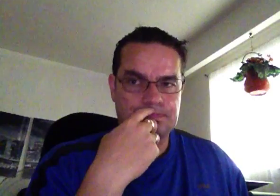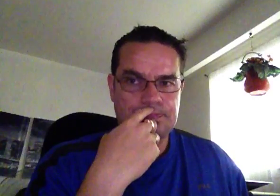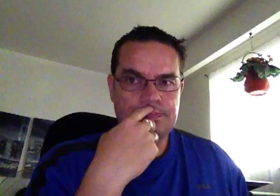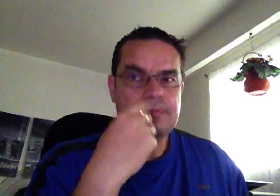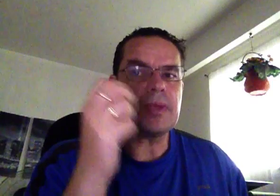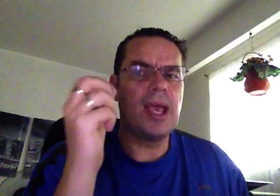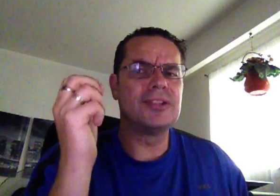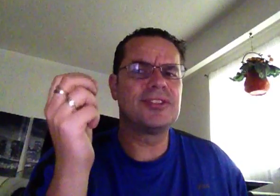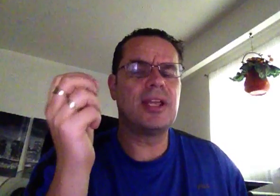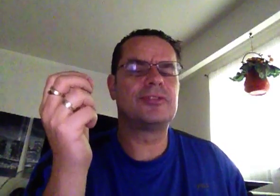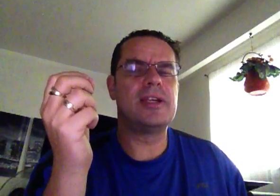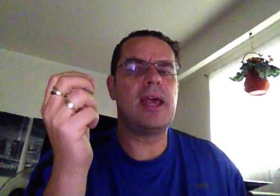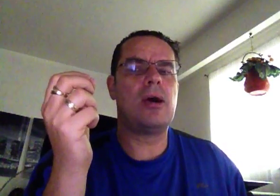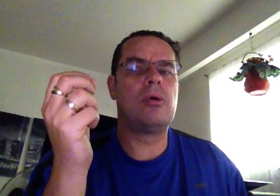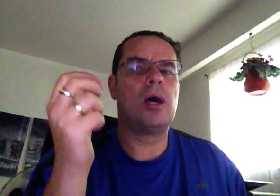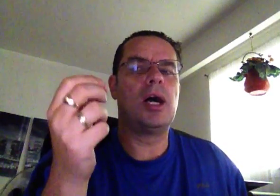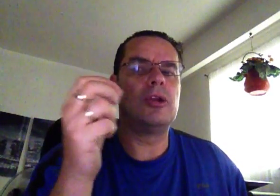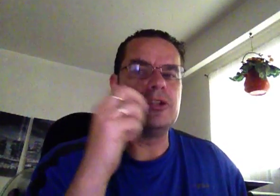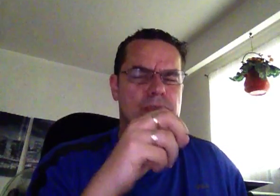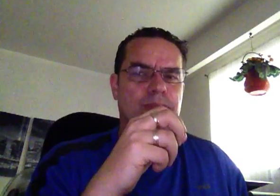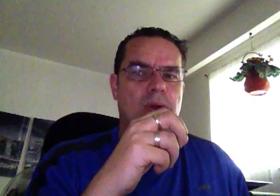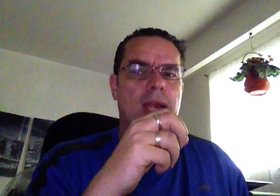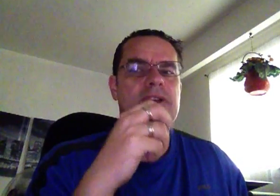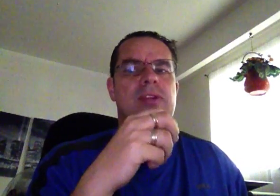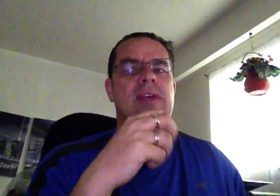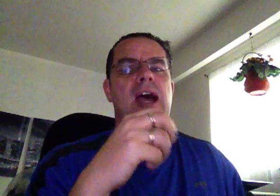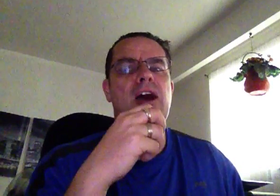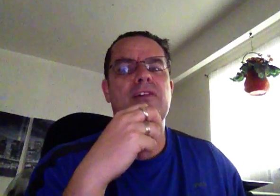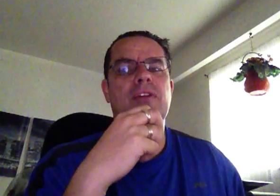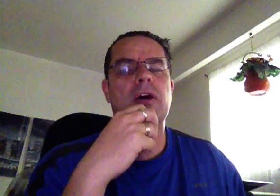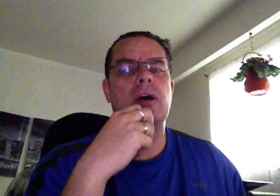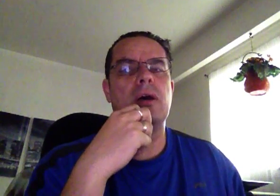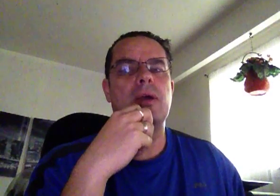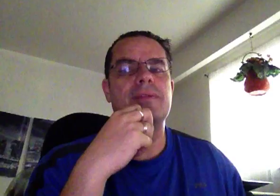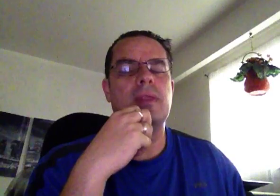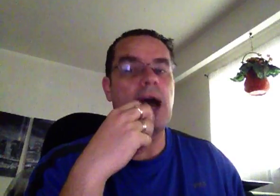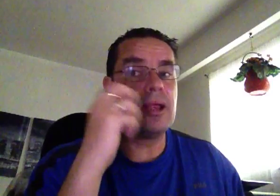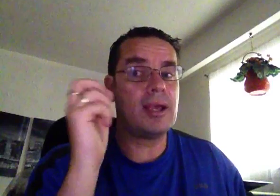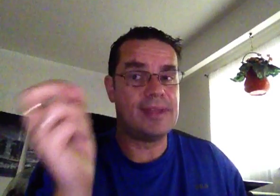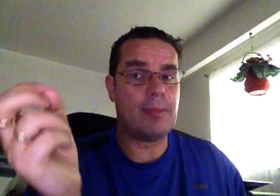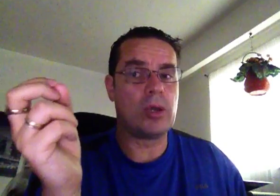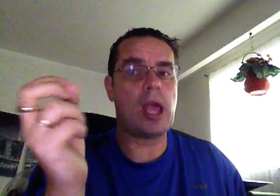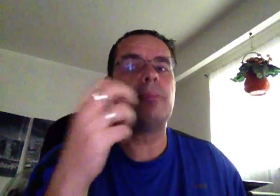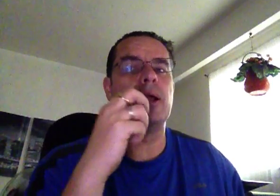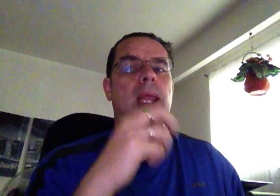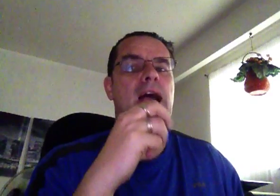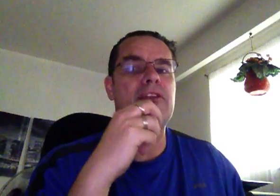So, as it stands right now, to use the product, you need to have not a demo account, but a live